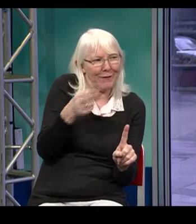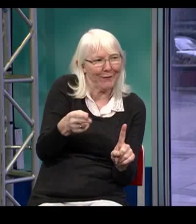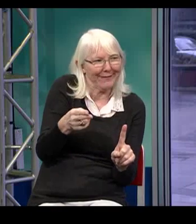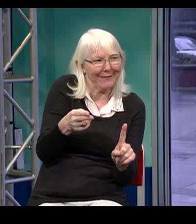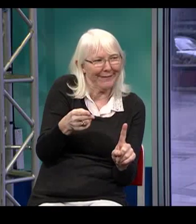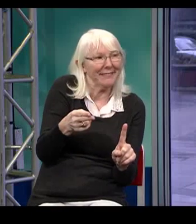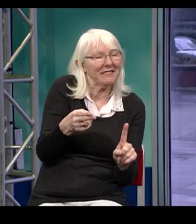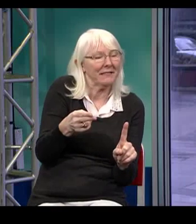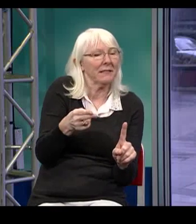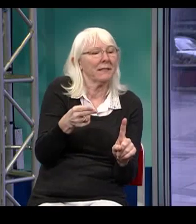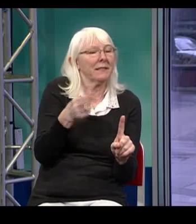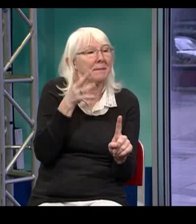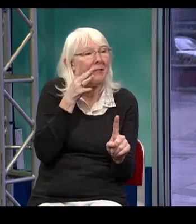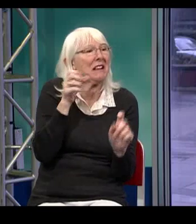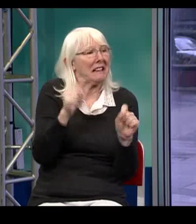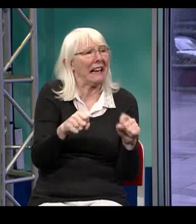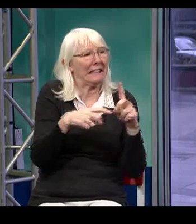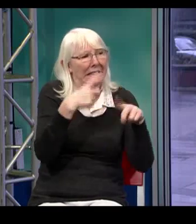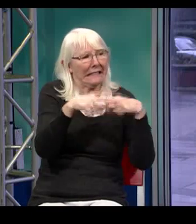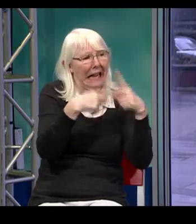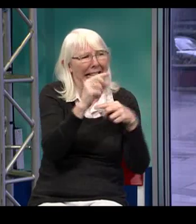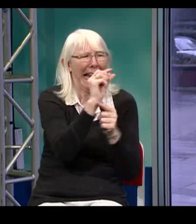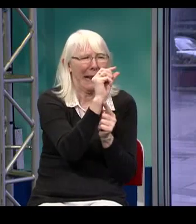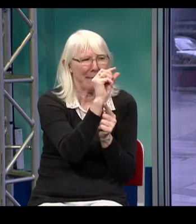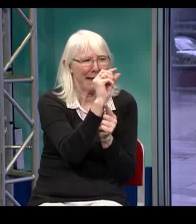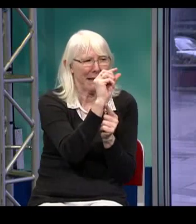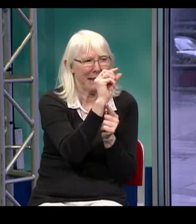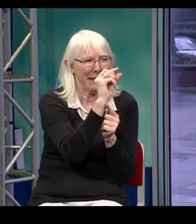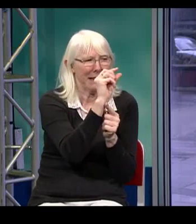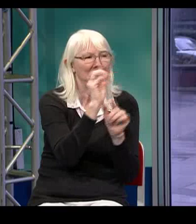And actually, his mother is hard of hearing. So he can sign a little bit.